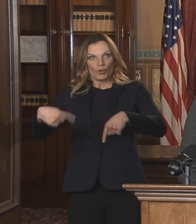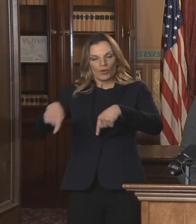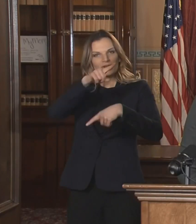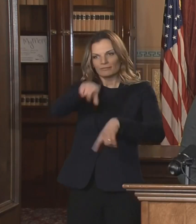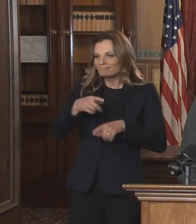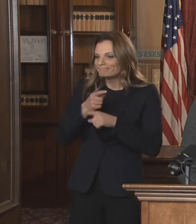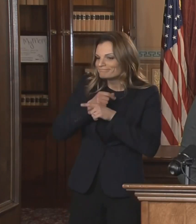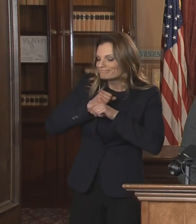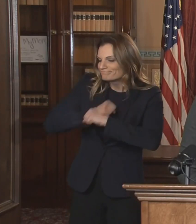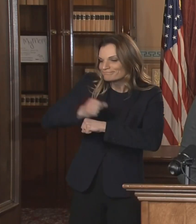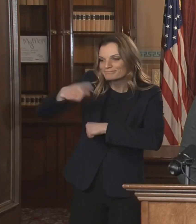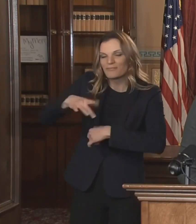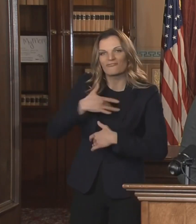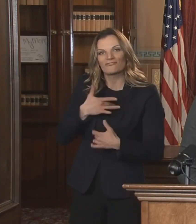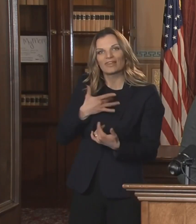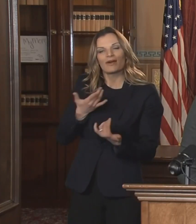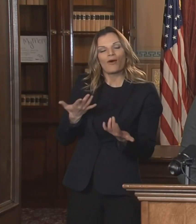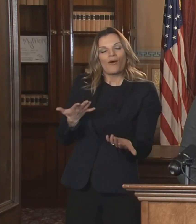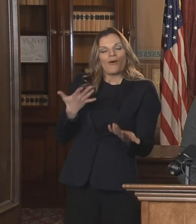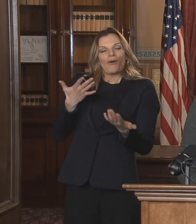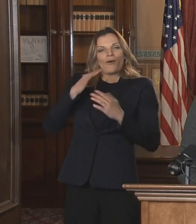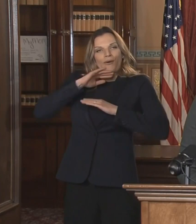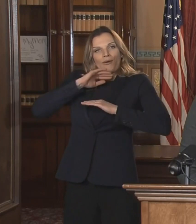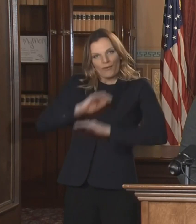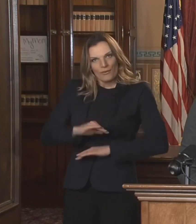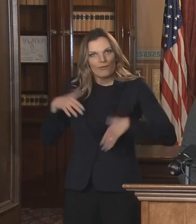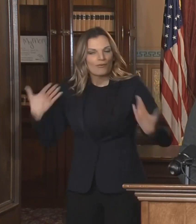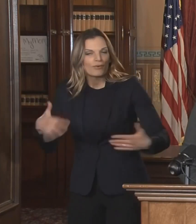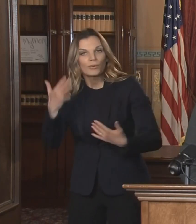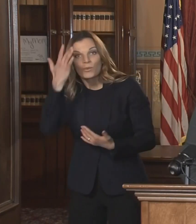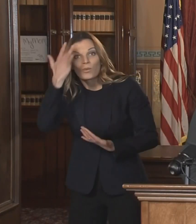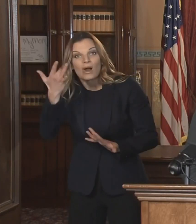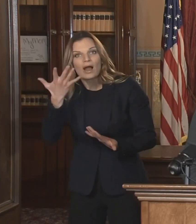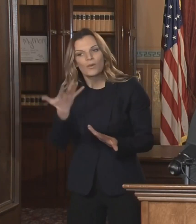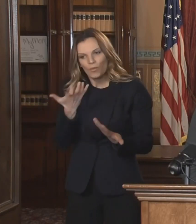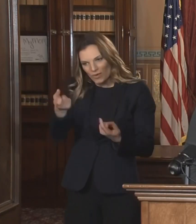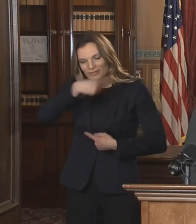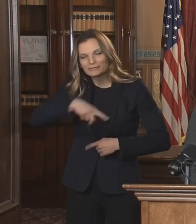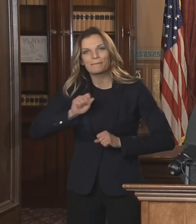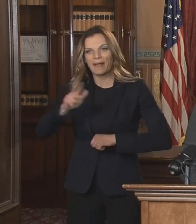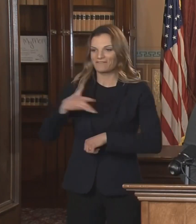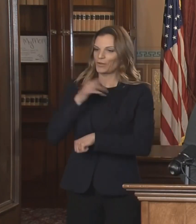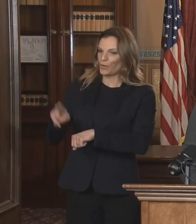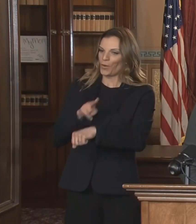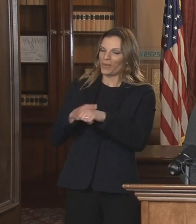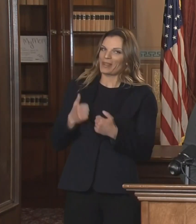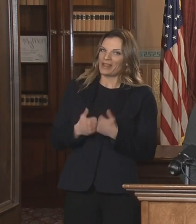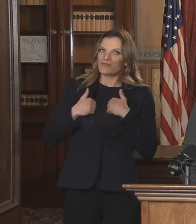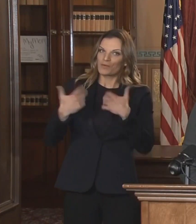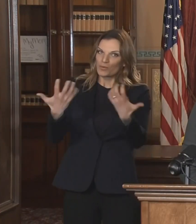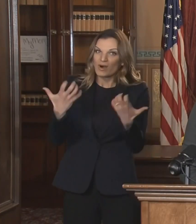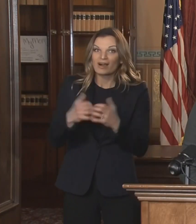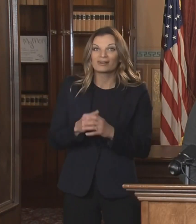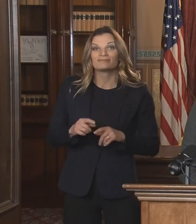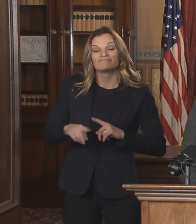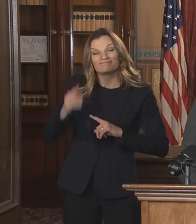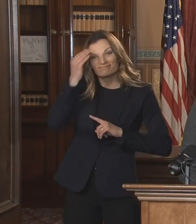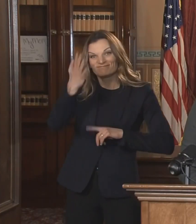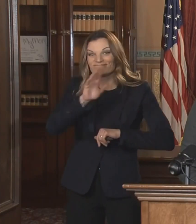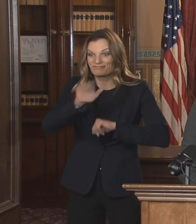return to work and our economy to begin to recover. But our school officials are scrambling to make ends meet.